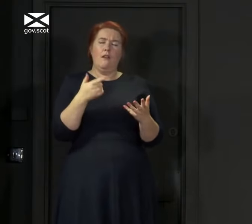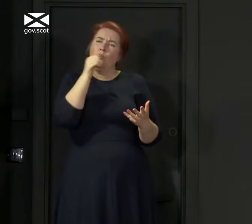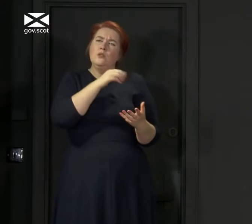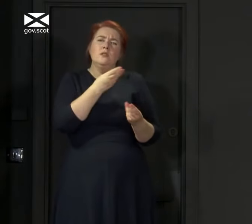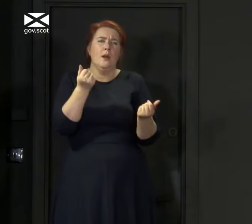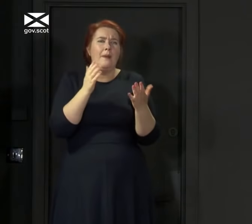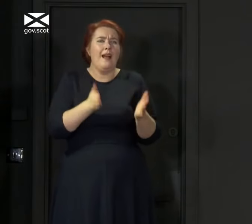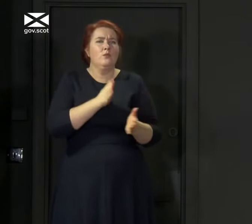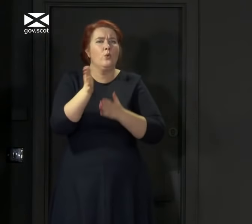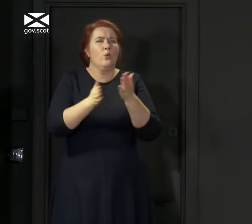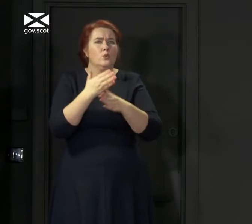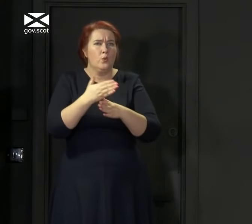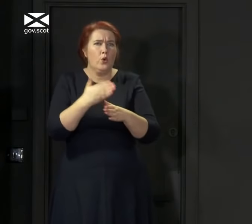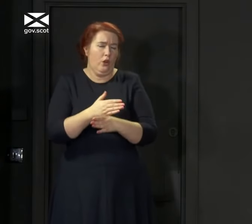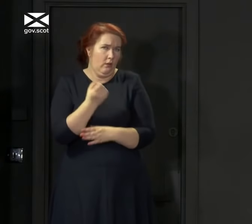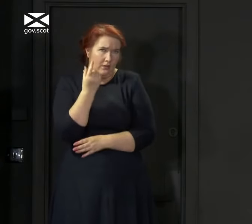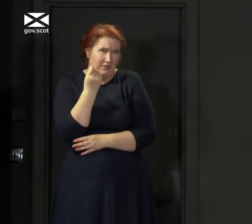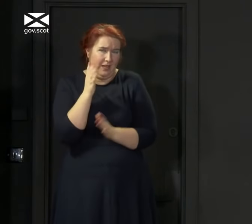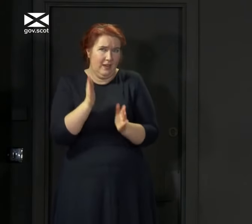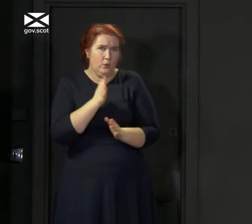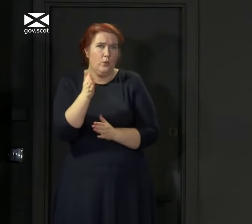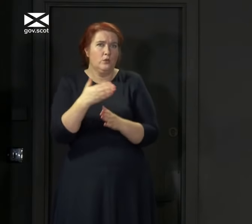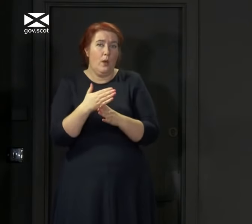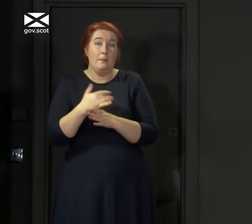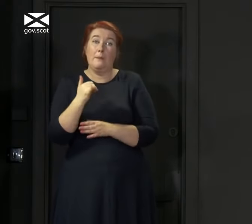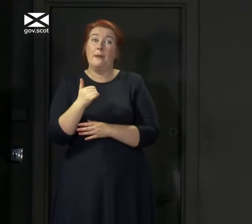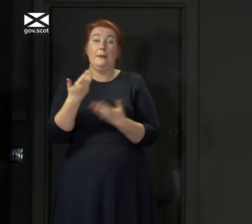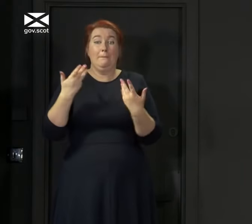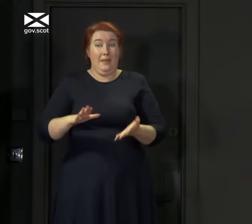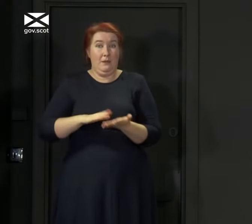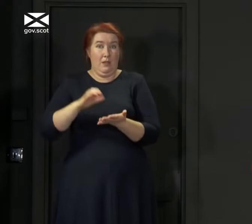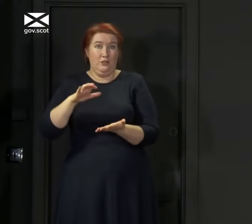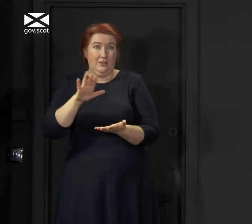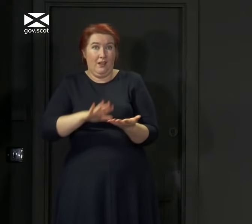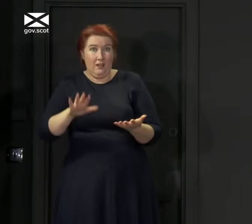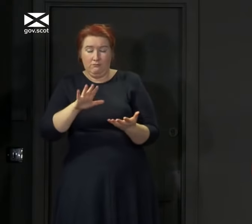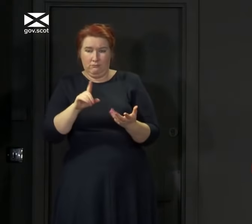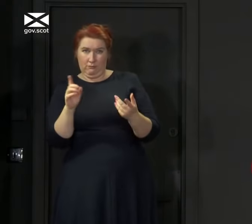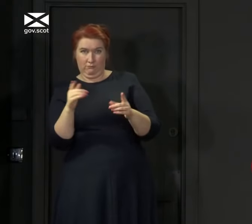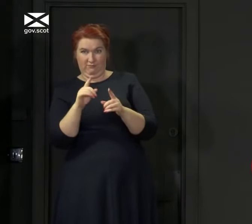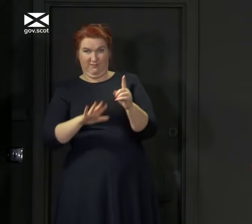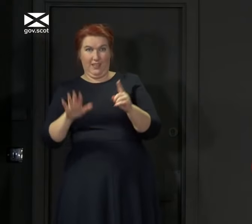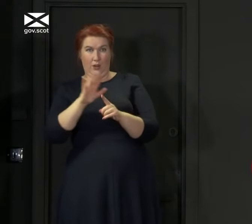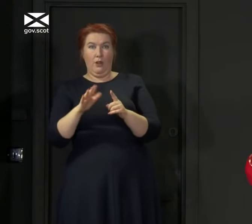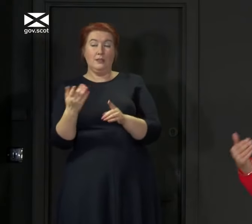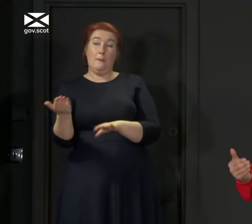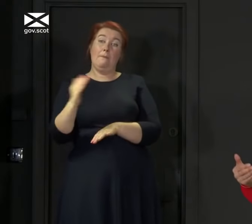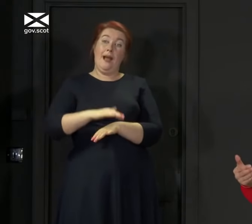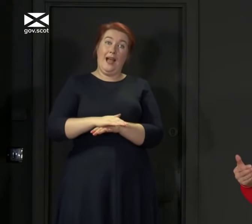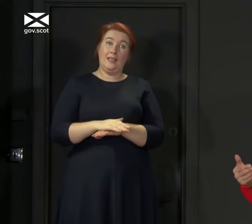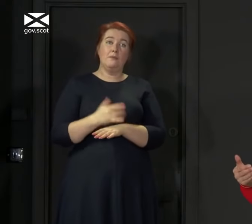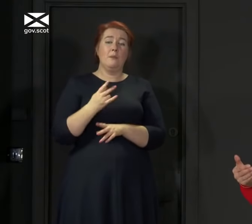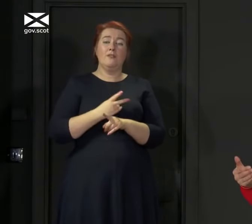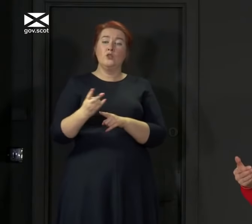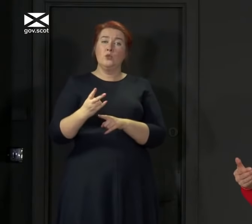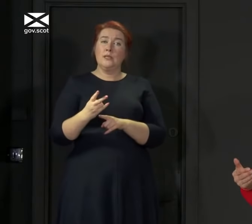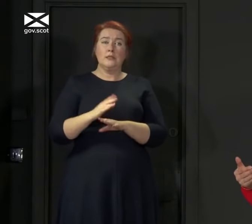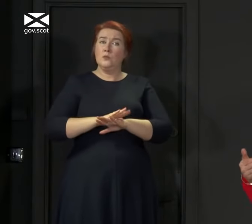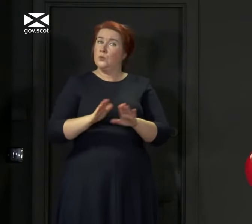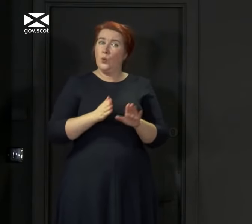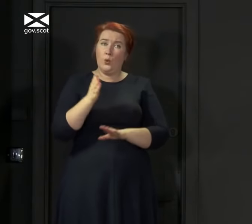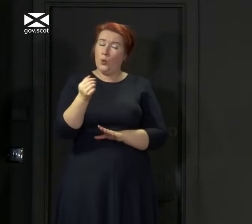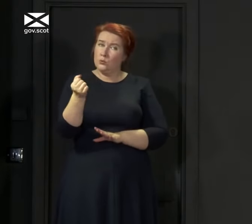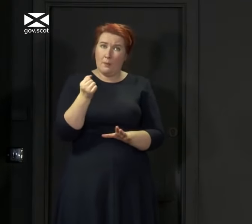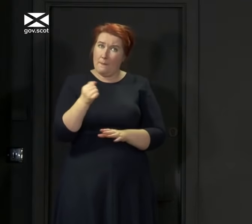go to work. But, you know, if you've just come back from these areas, then for the next two weeks, don't go to a pub, would be my